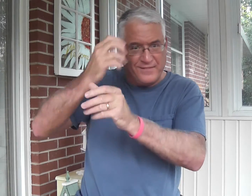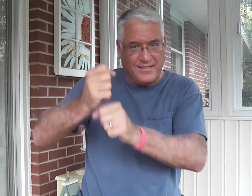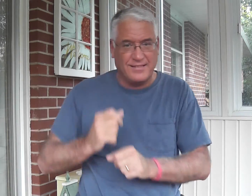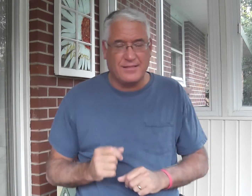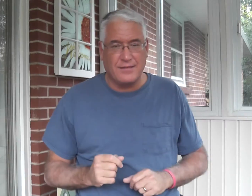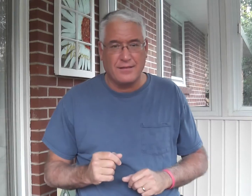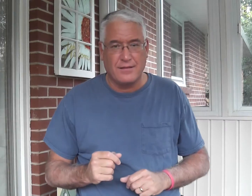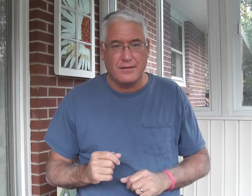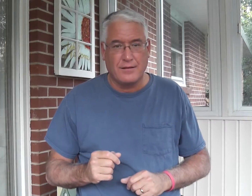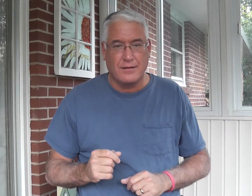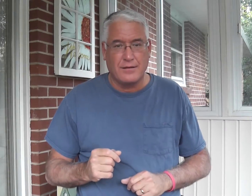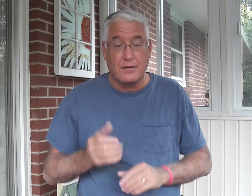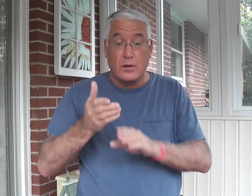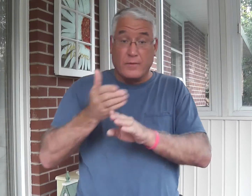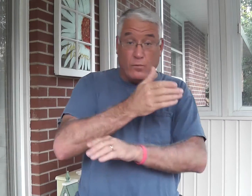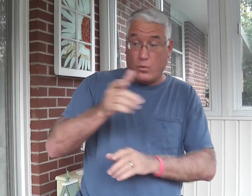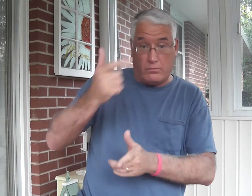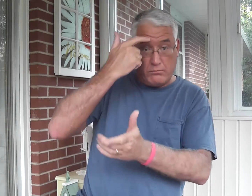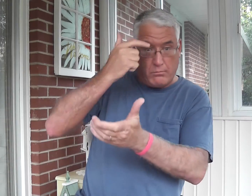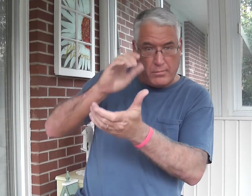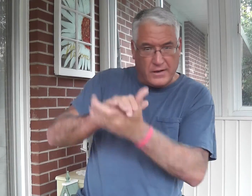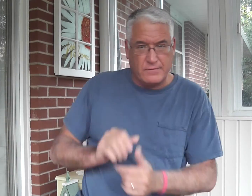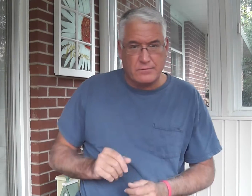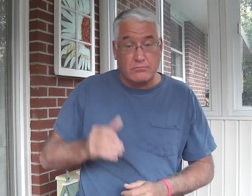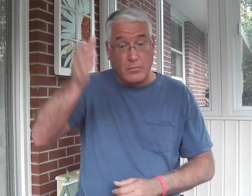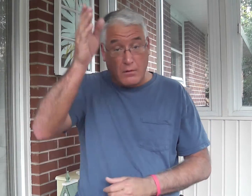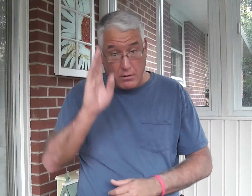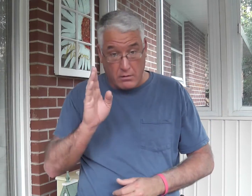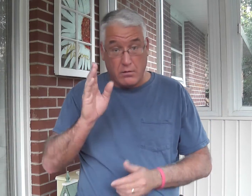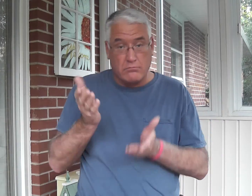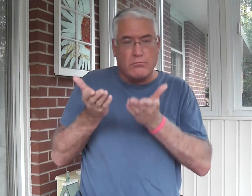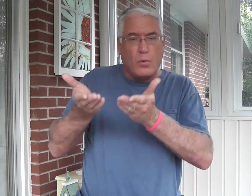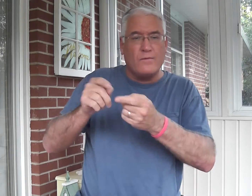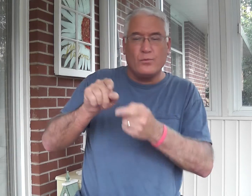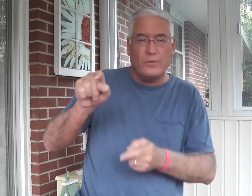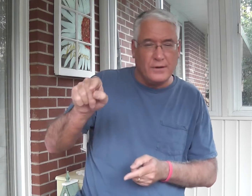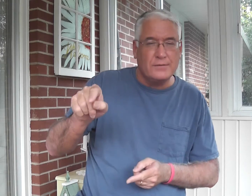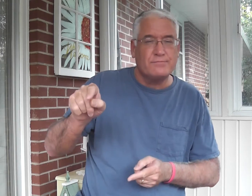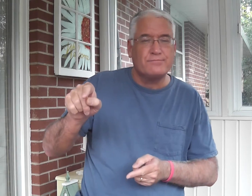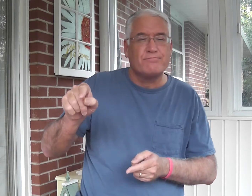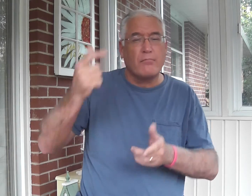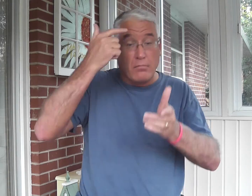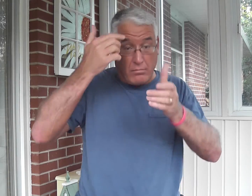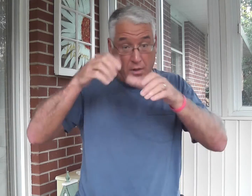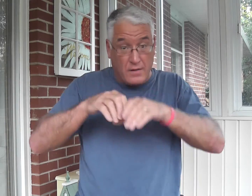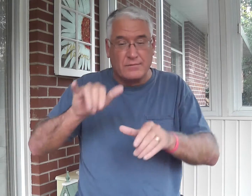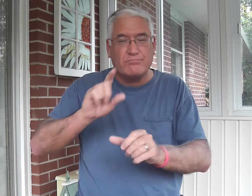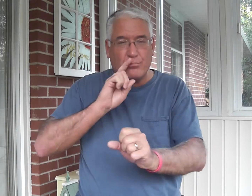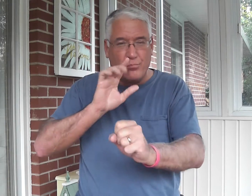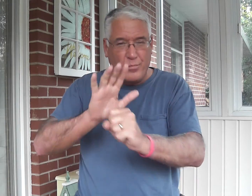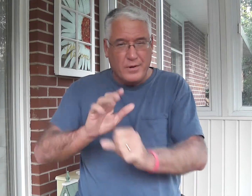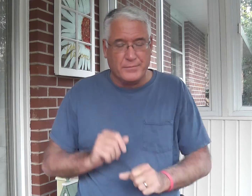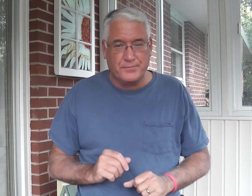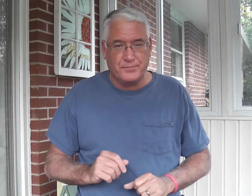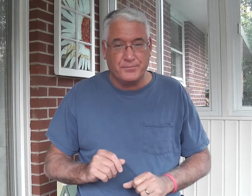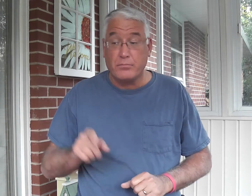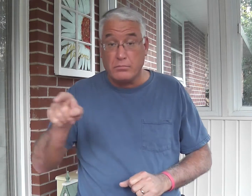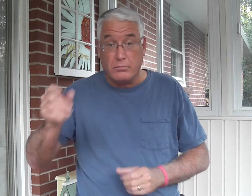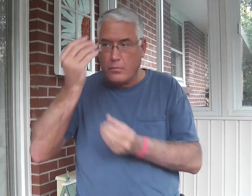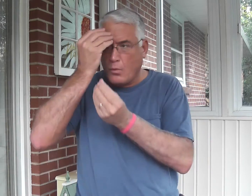of the faith through his faith, he believed God, and he served God. God made a